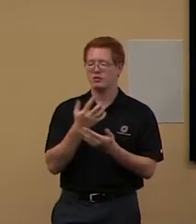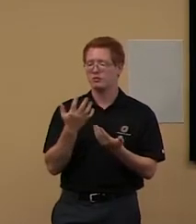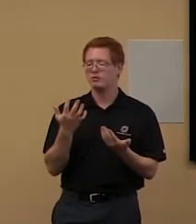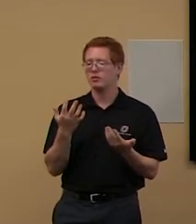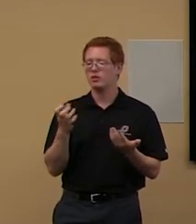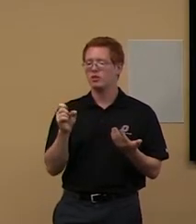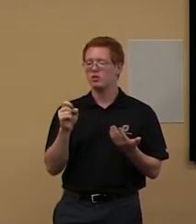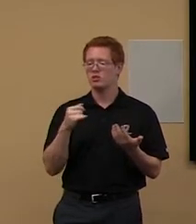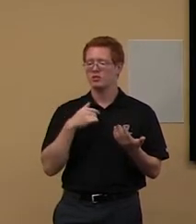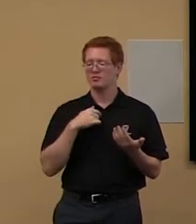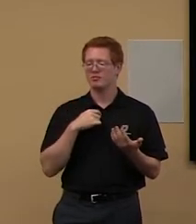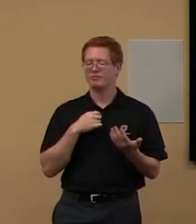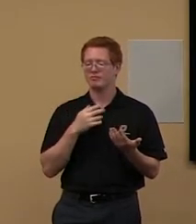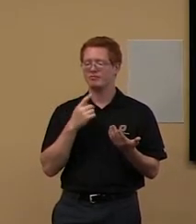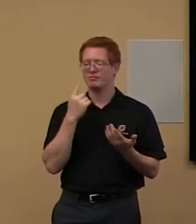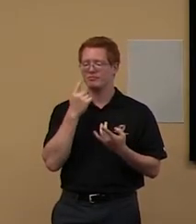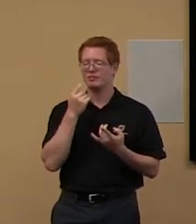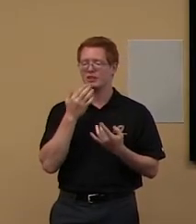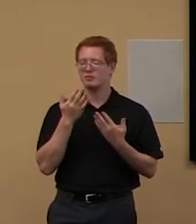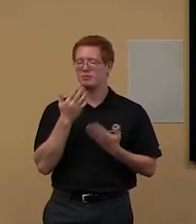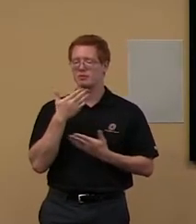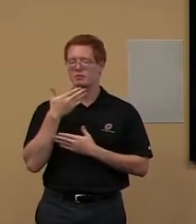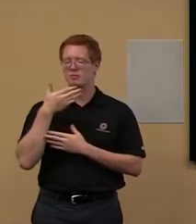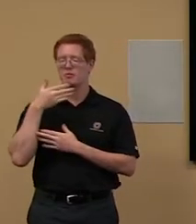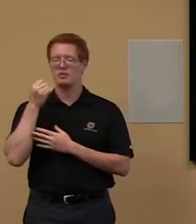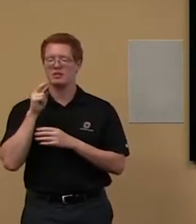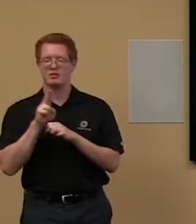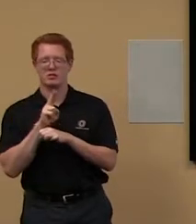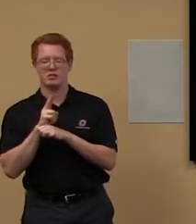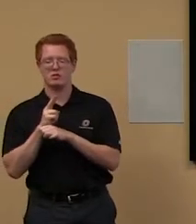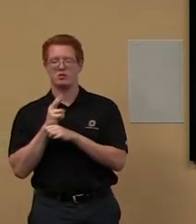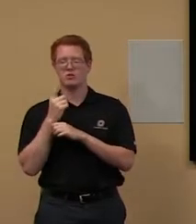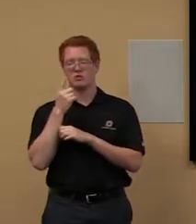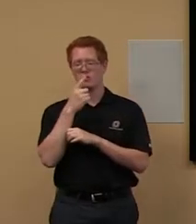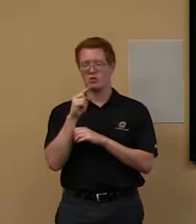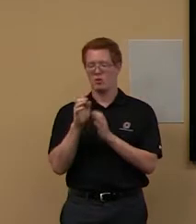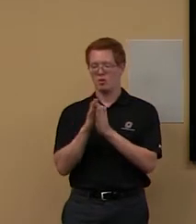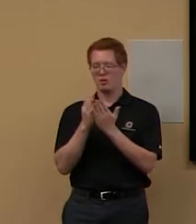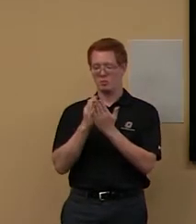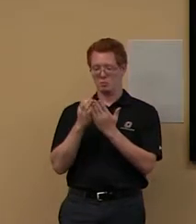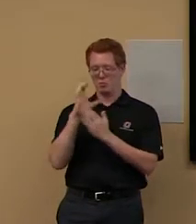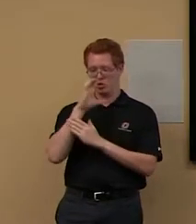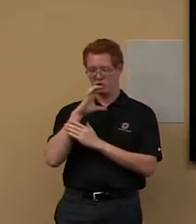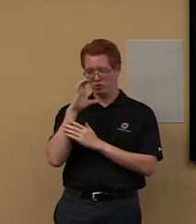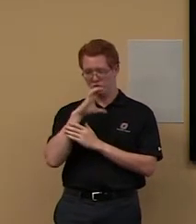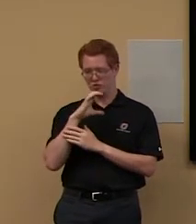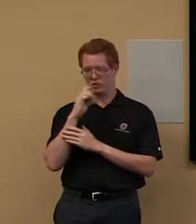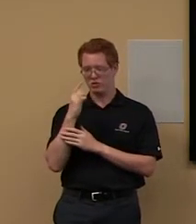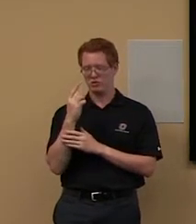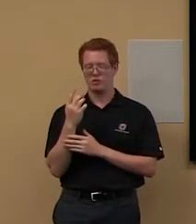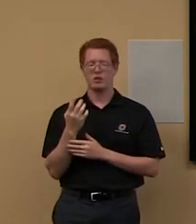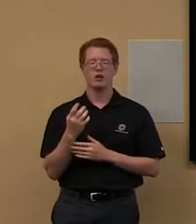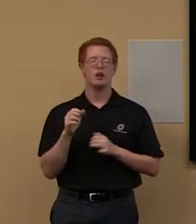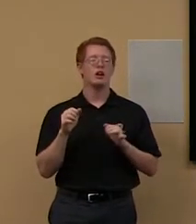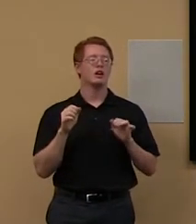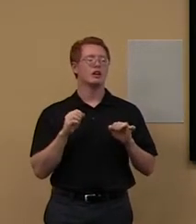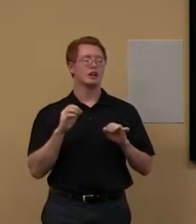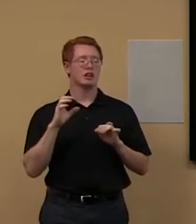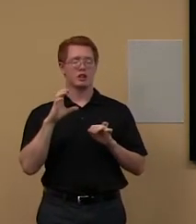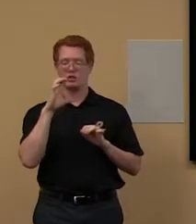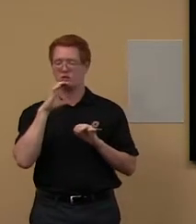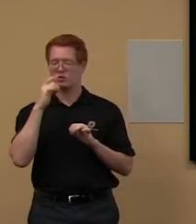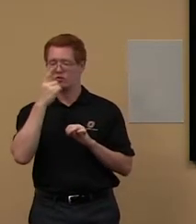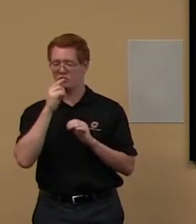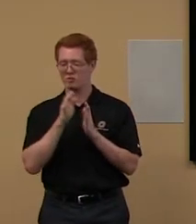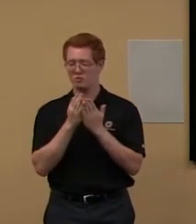Um, and so use this as a book search. Um, and that will, you can search for books both here